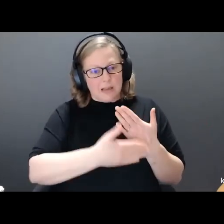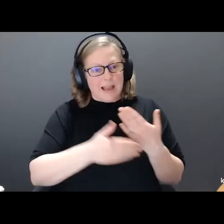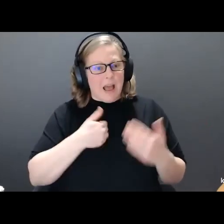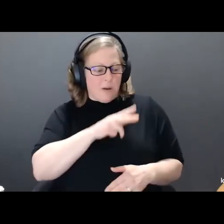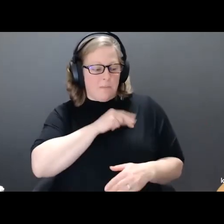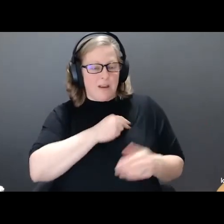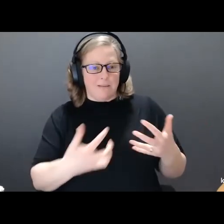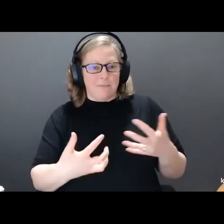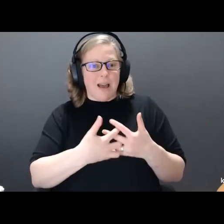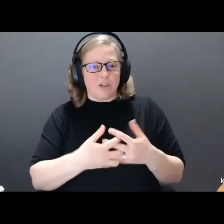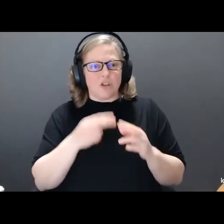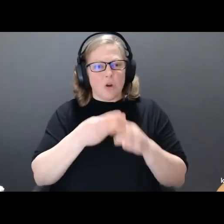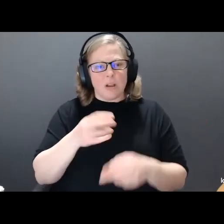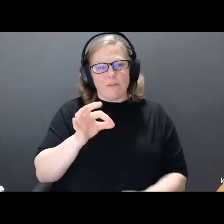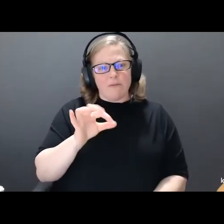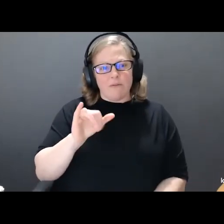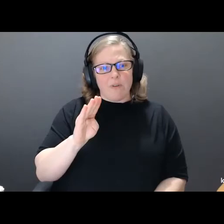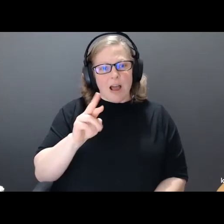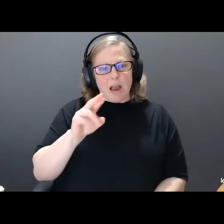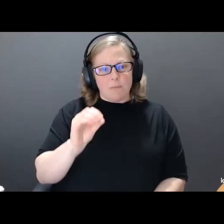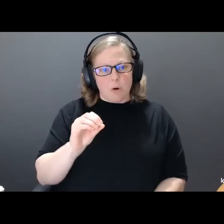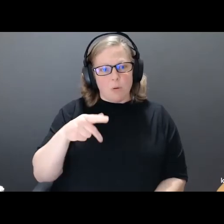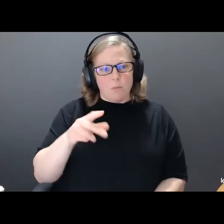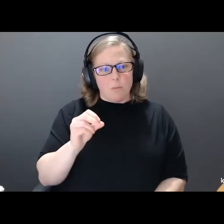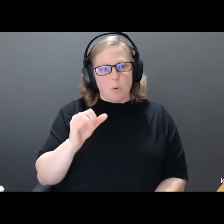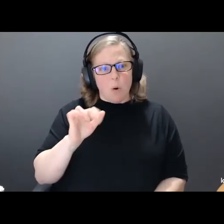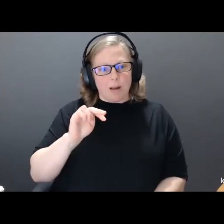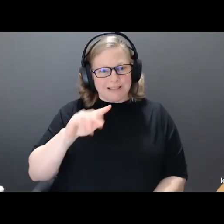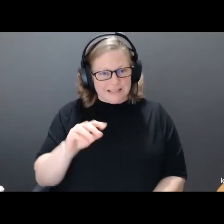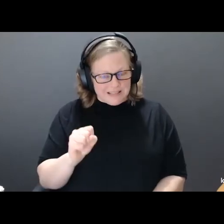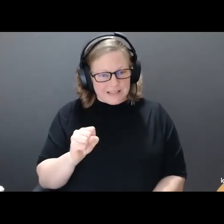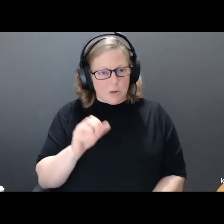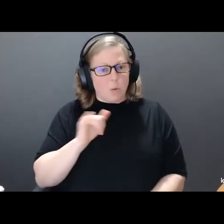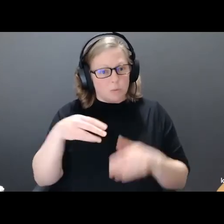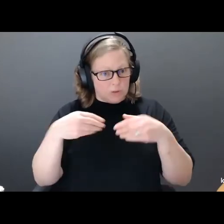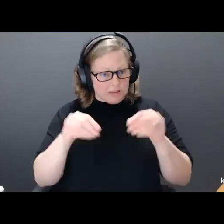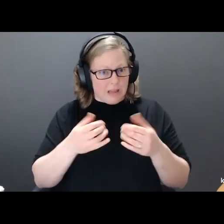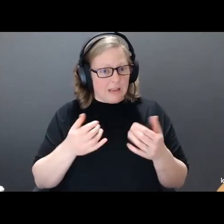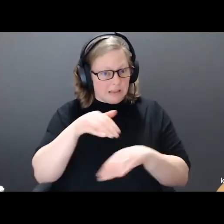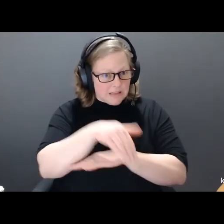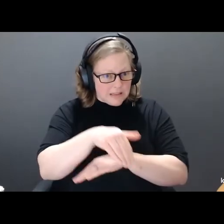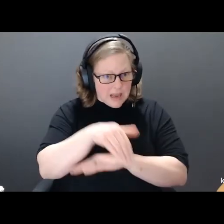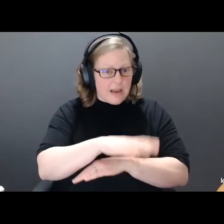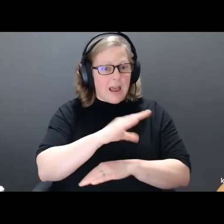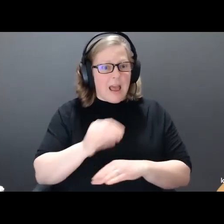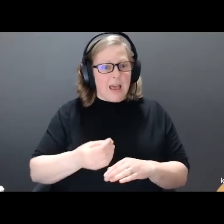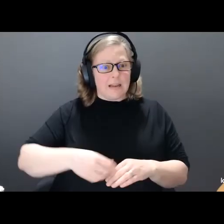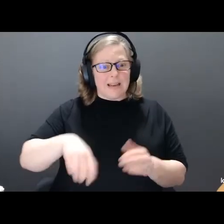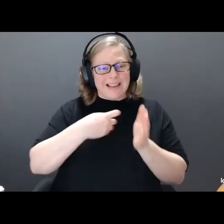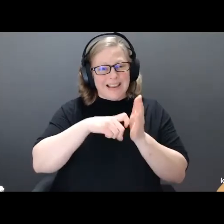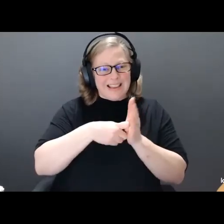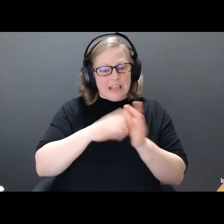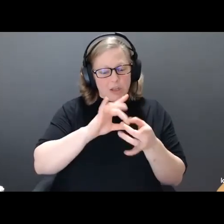And it's available for sale as well, as well as some key chains and pins from the Arts